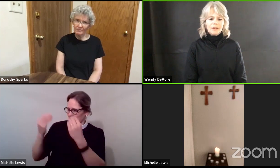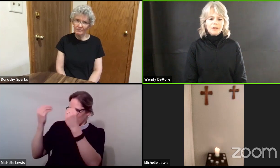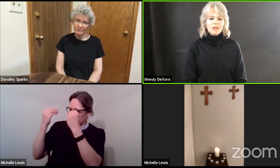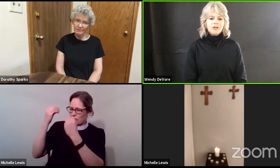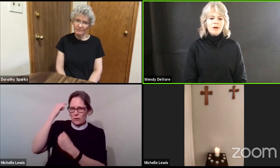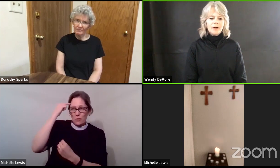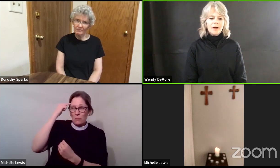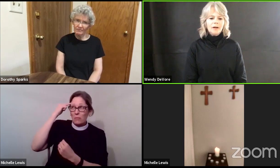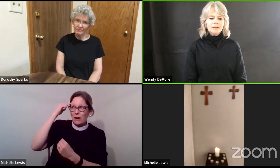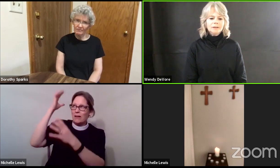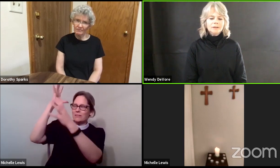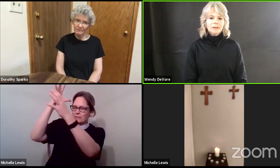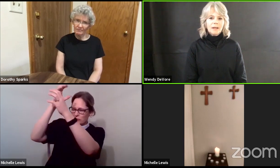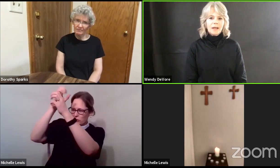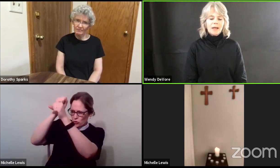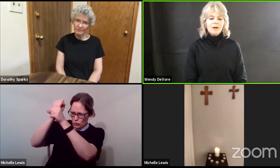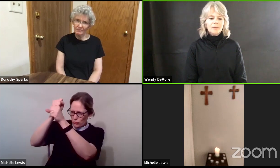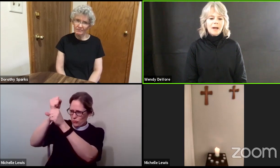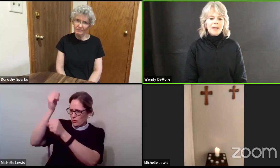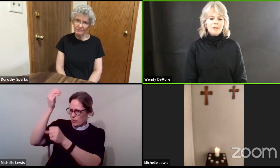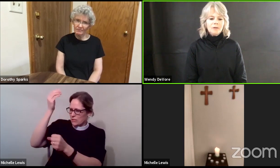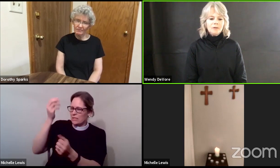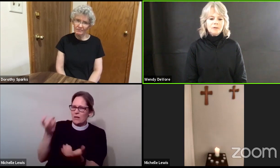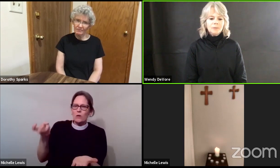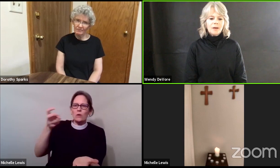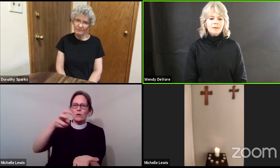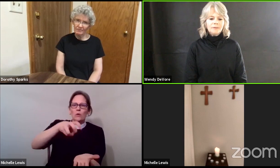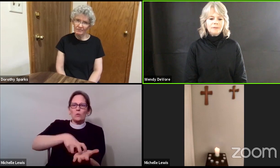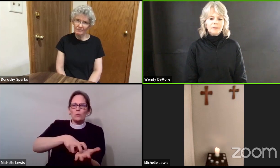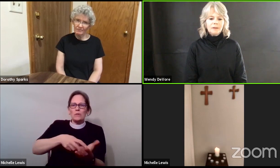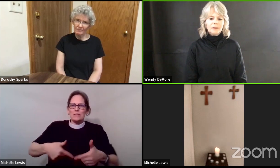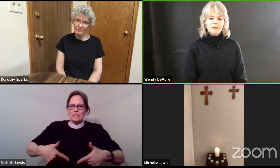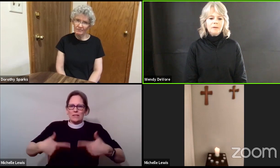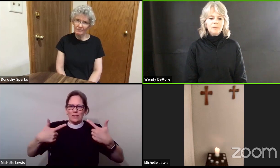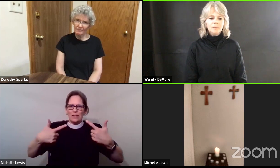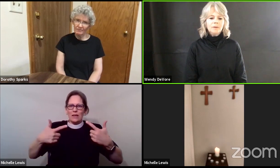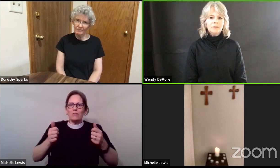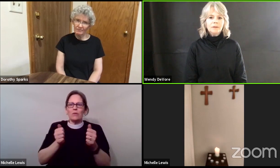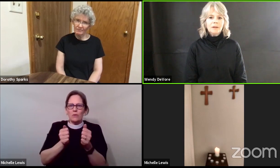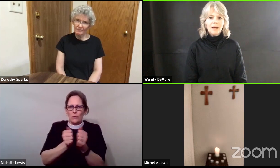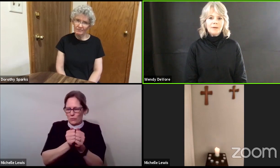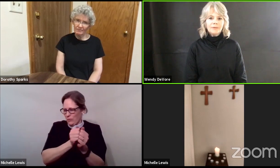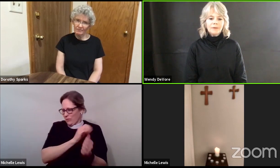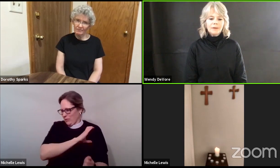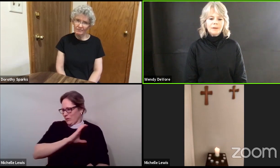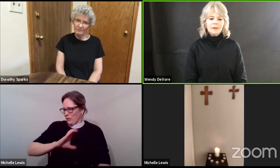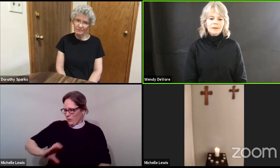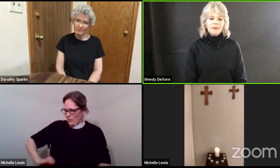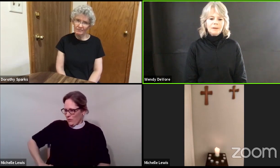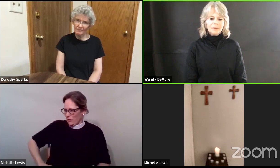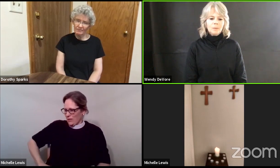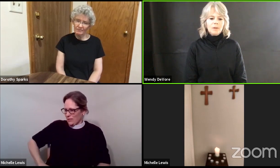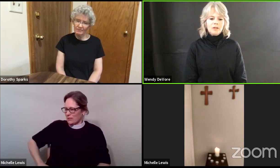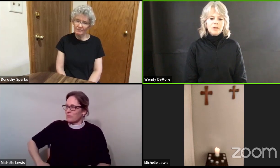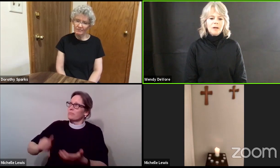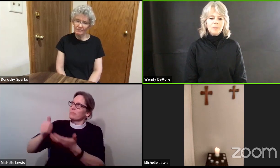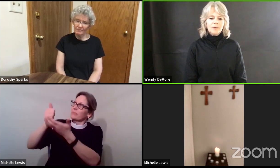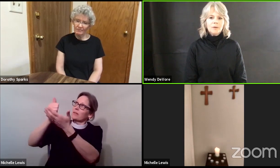Teach our hearts and our minds to trust in the risen life we share with